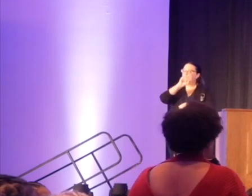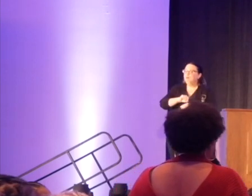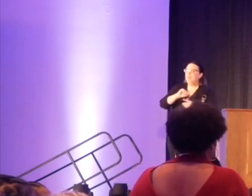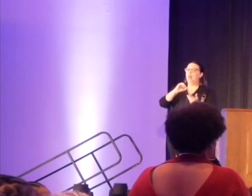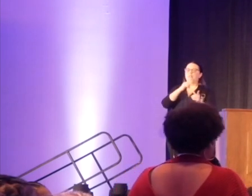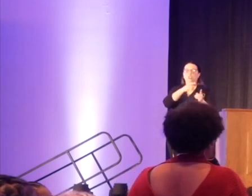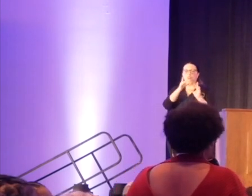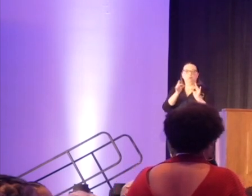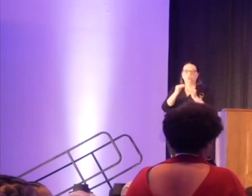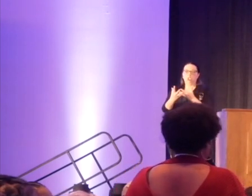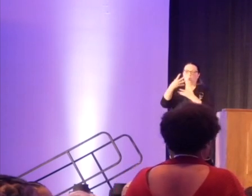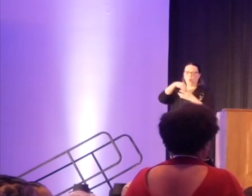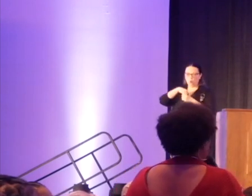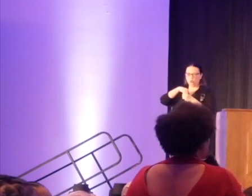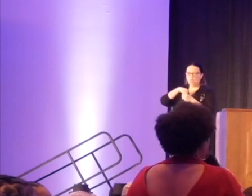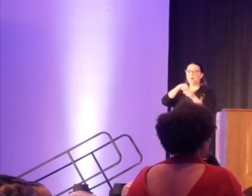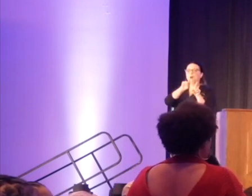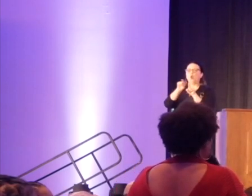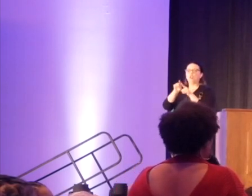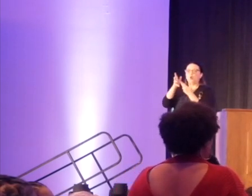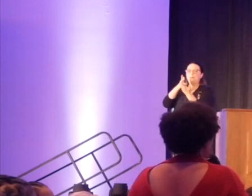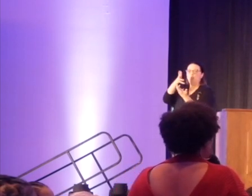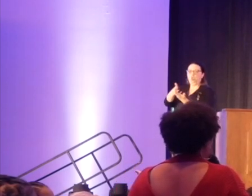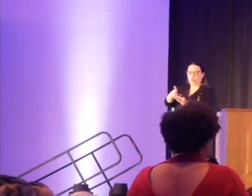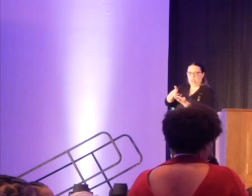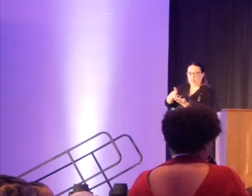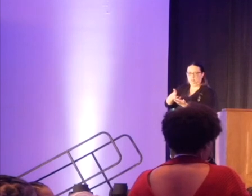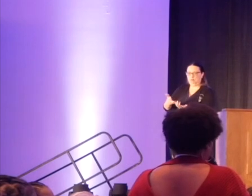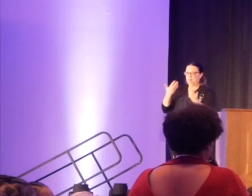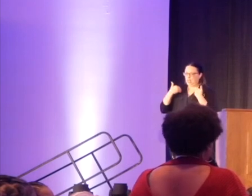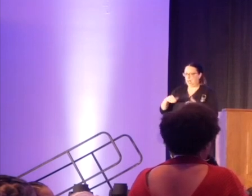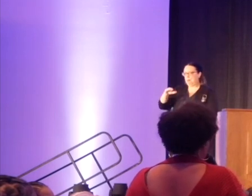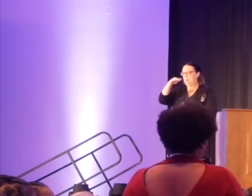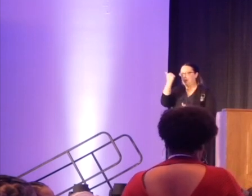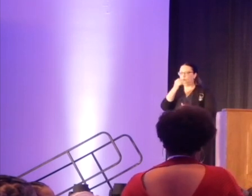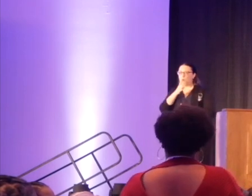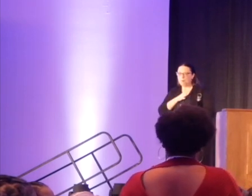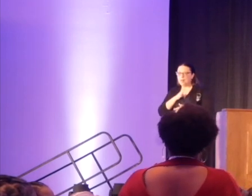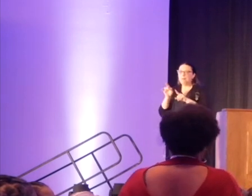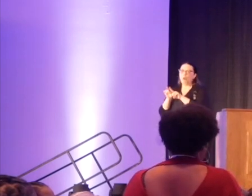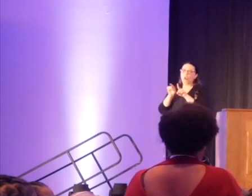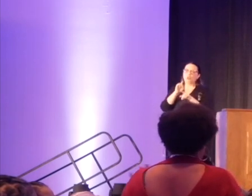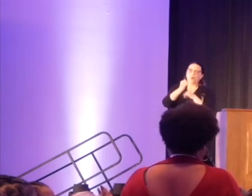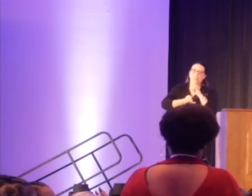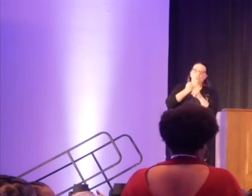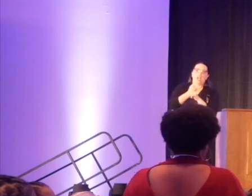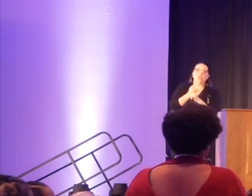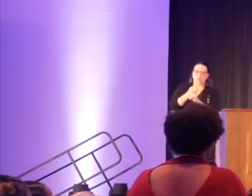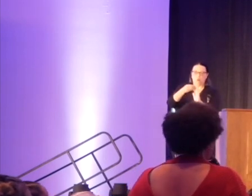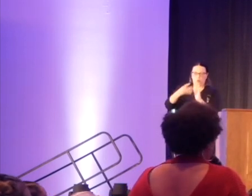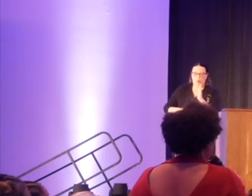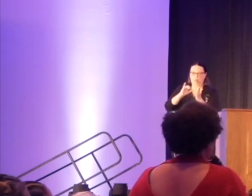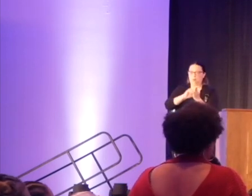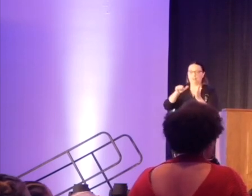talked about inclusion, but also belonging. I am a black woman, but also an international student, so that's a whole other